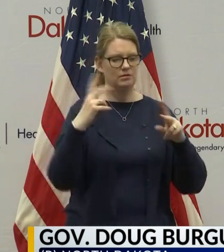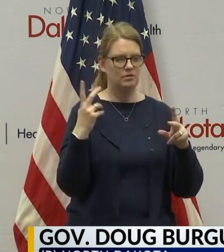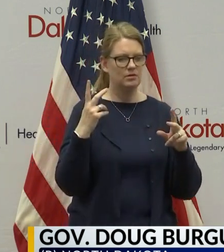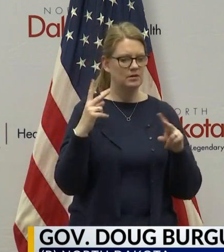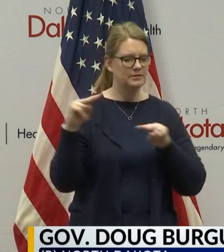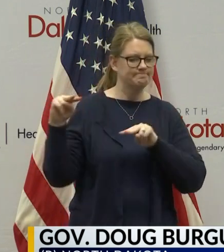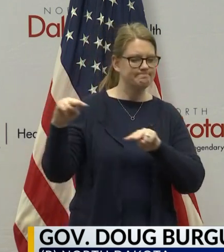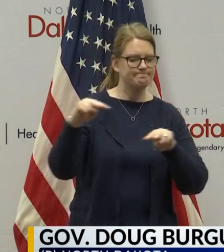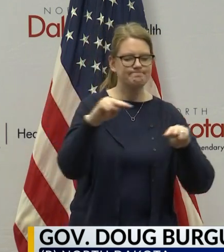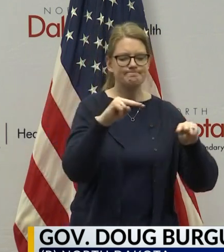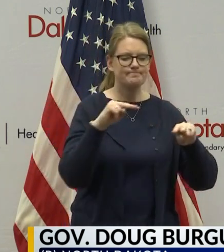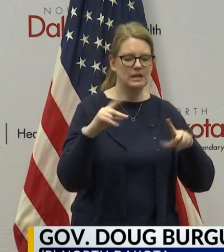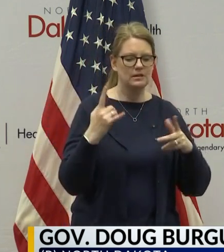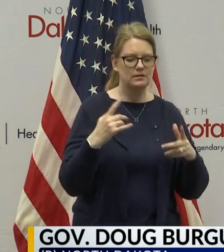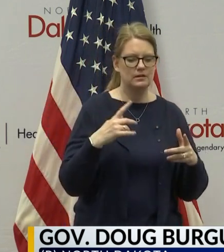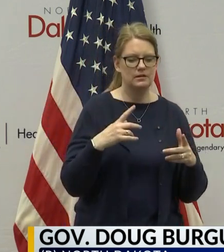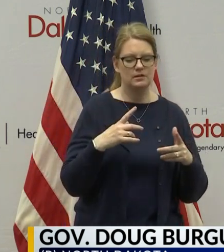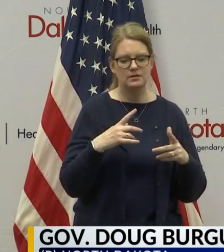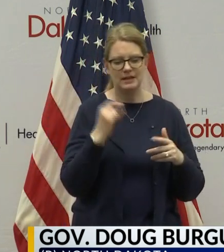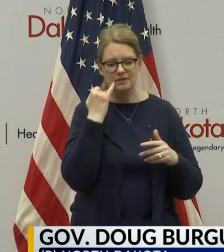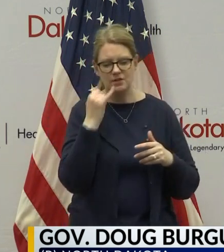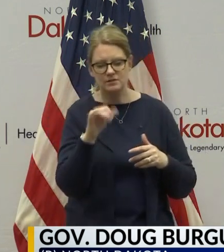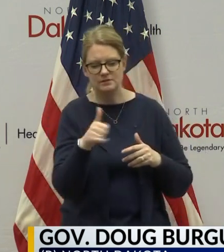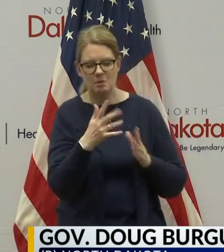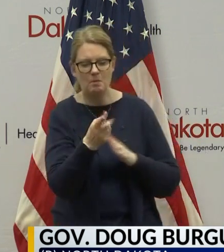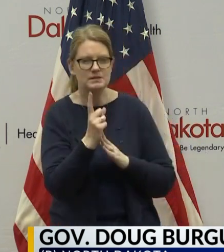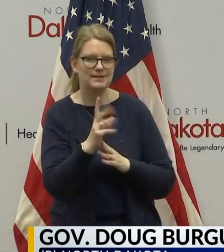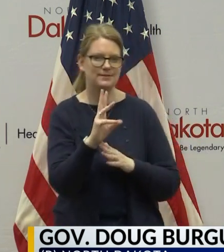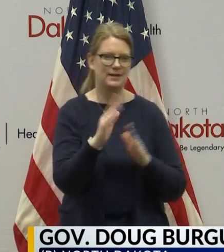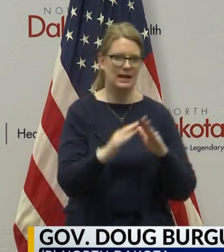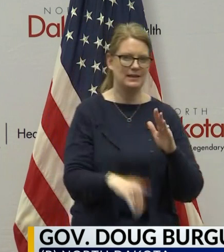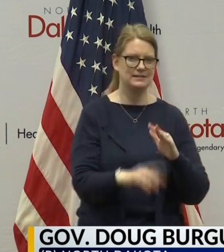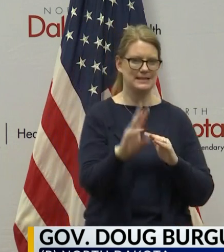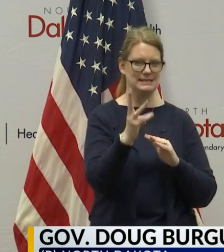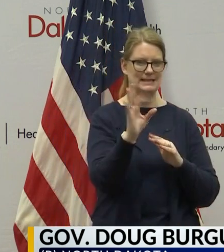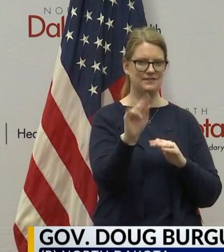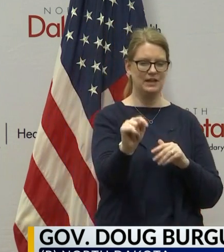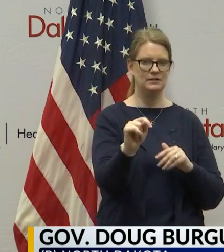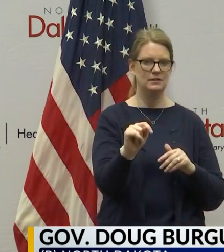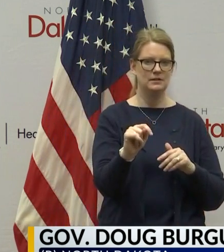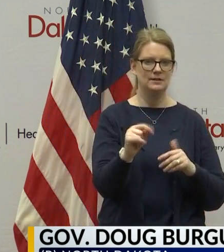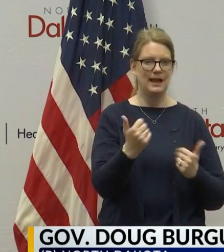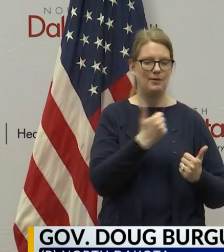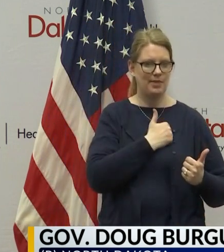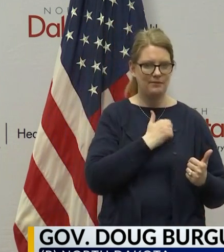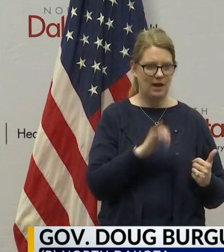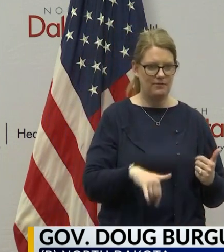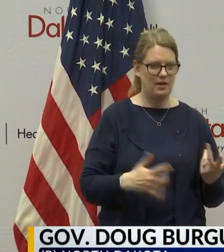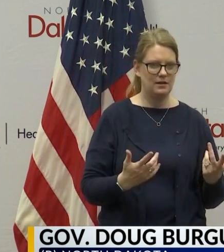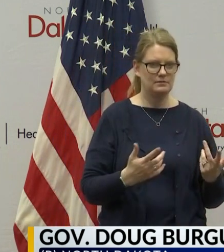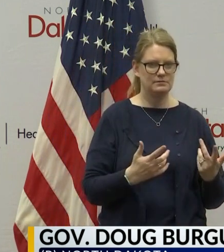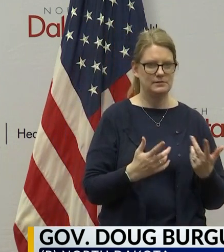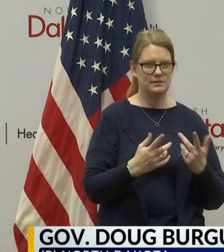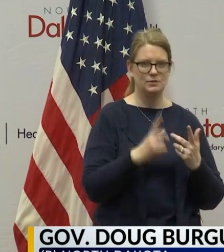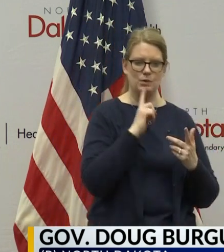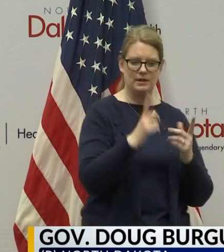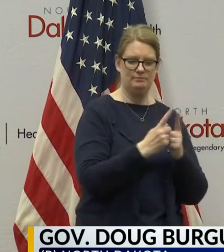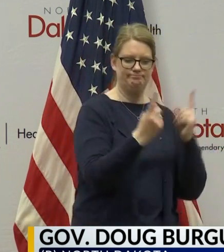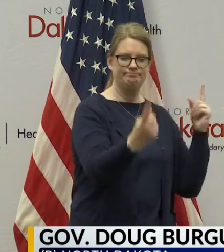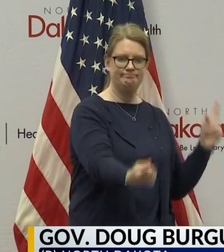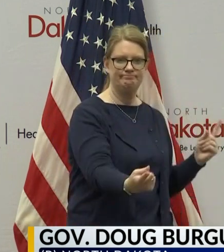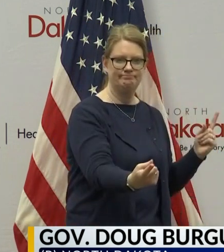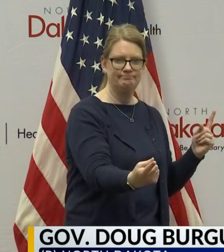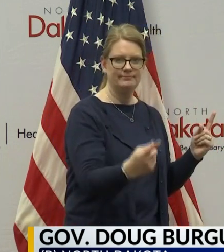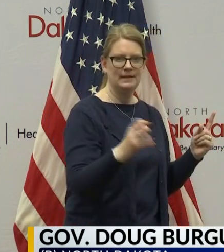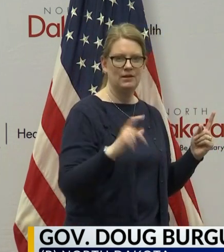moments of under six feet than – you know, in the states I would love – I'd love to have that rank because if – then you'd be like, okay,